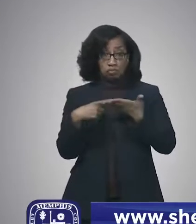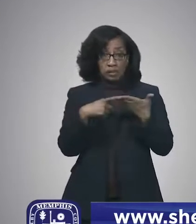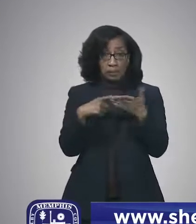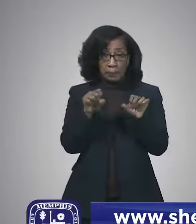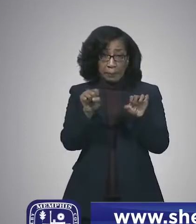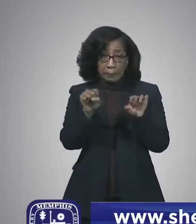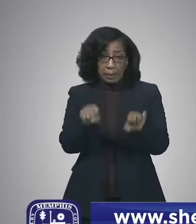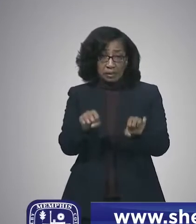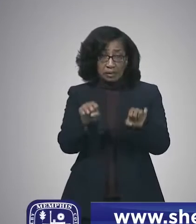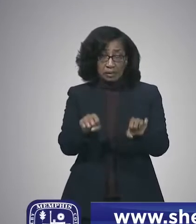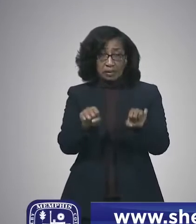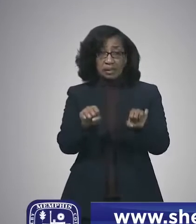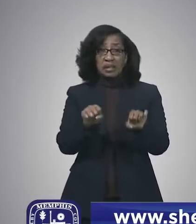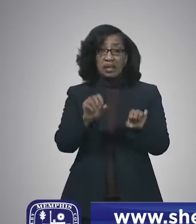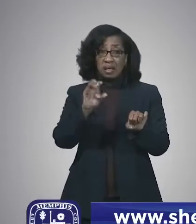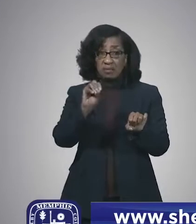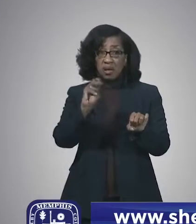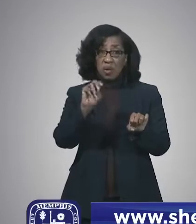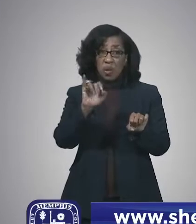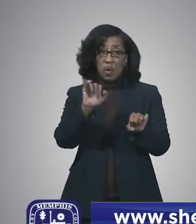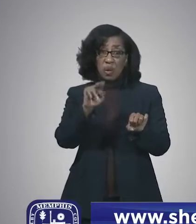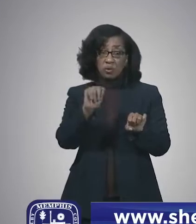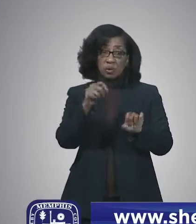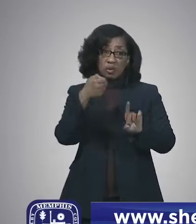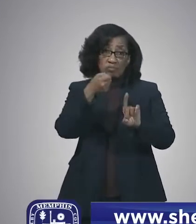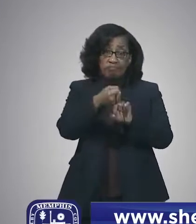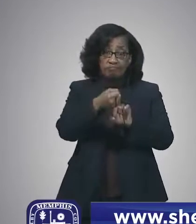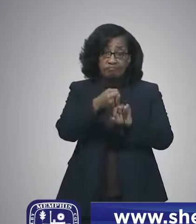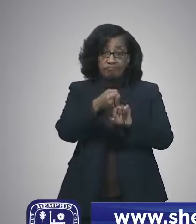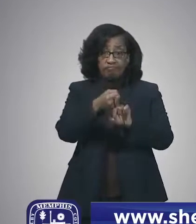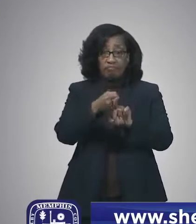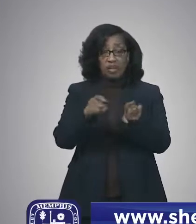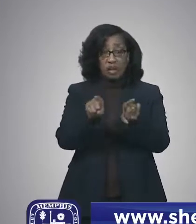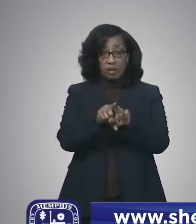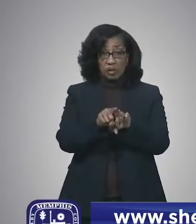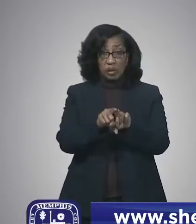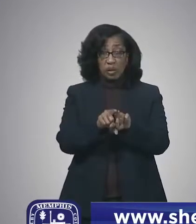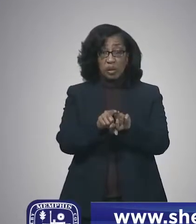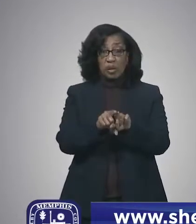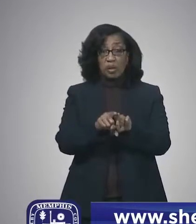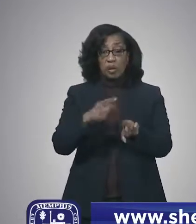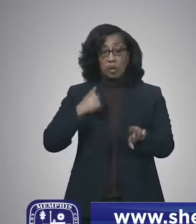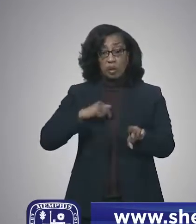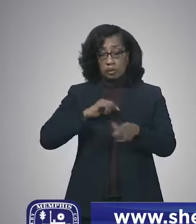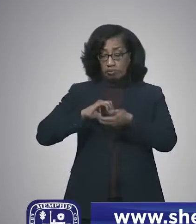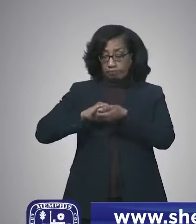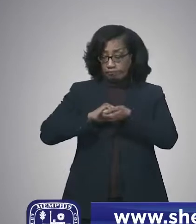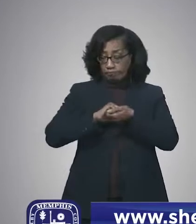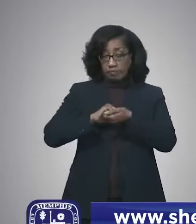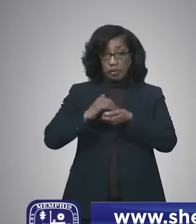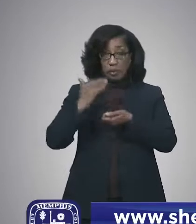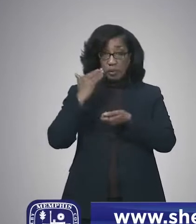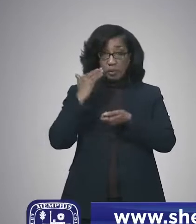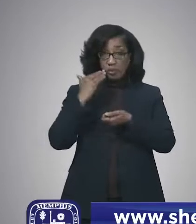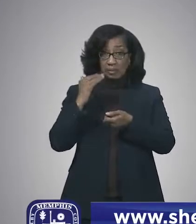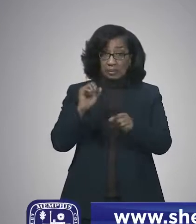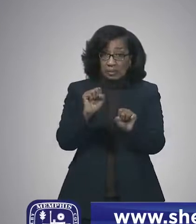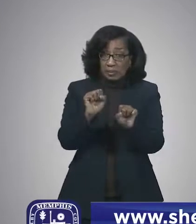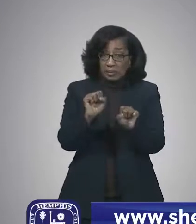possibility and making sure that everybody who is already a great partner is aware that this may become